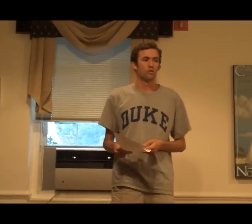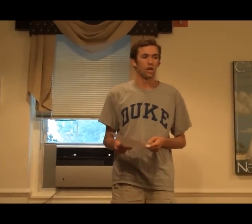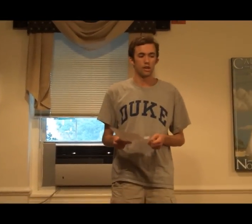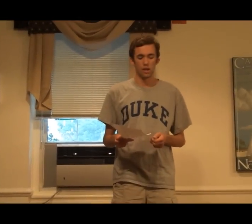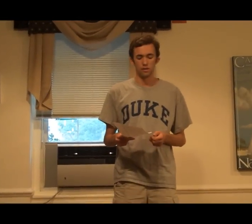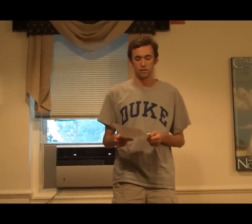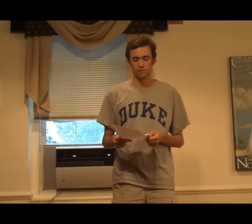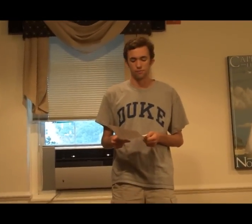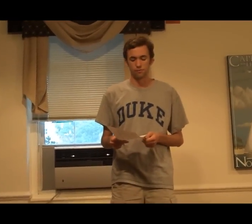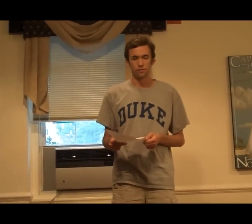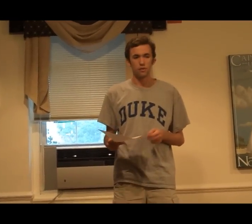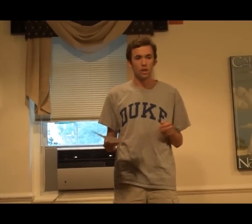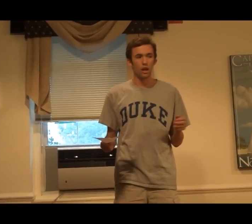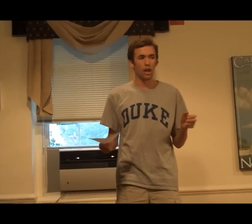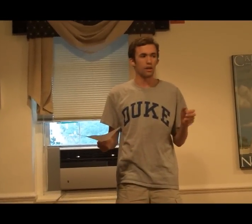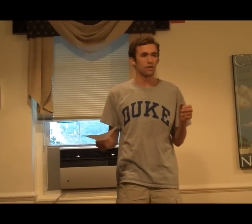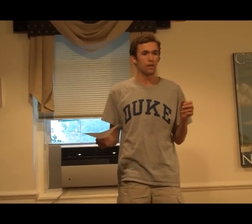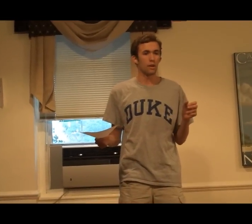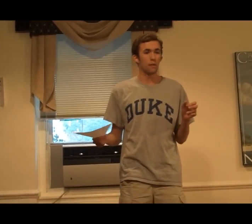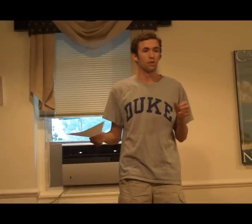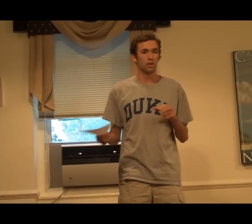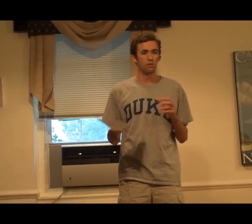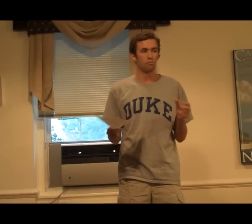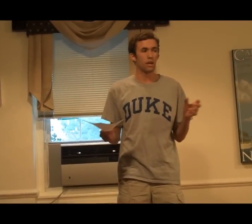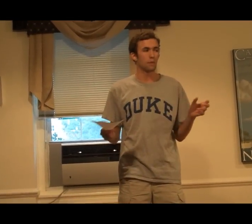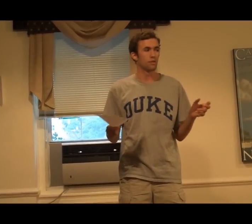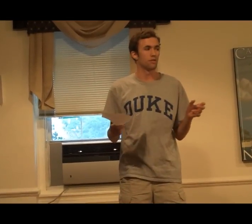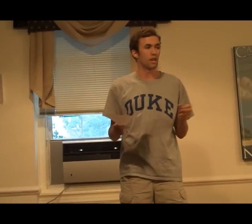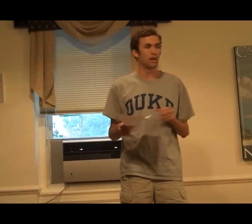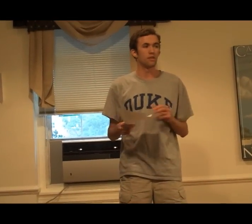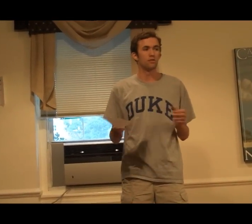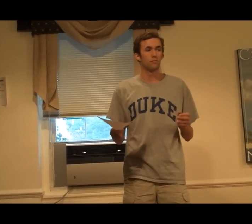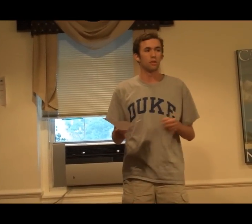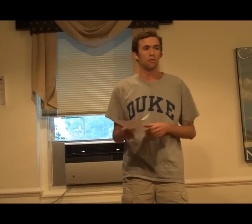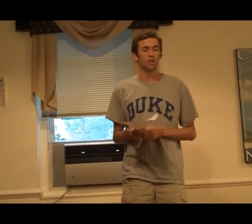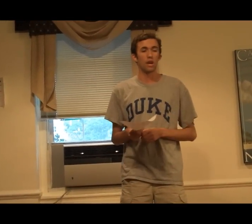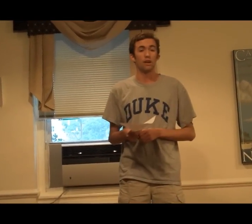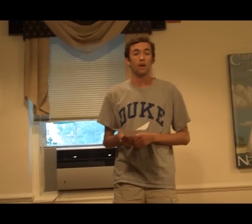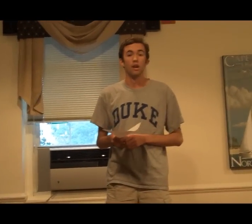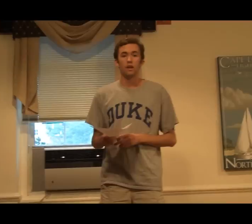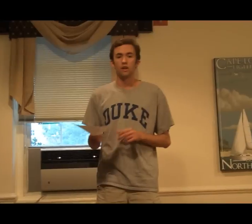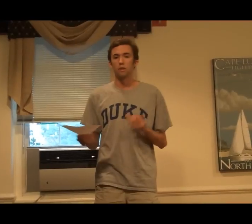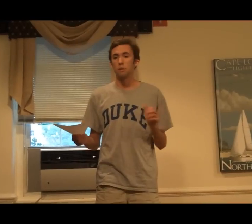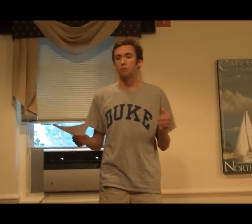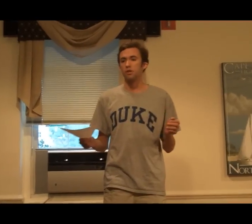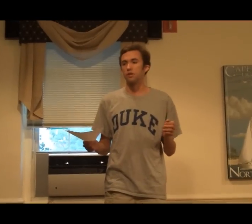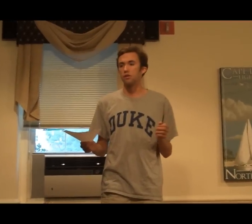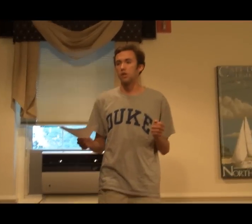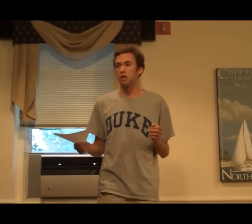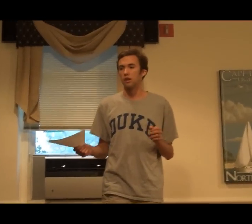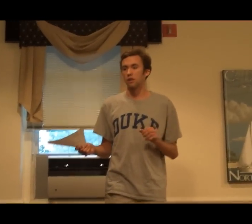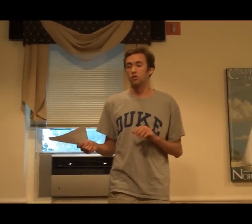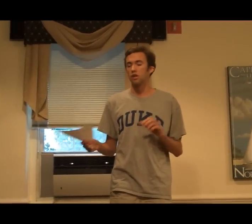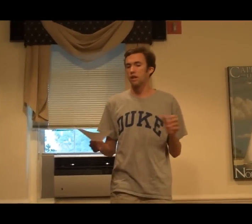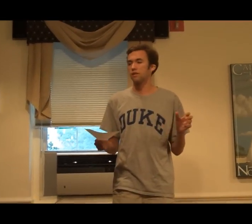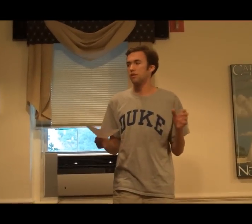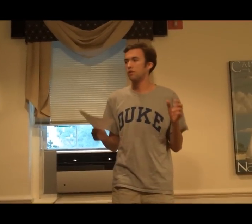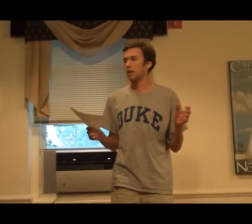orangutans. And they've been able to pick up some signs and use them to communicate. Now, some people disagree or criticize this and say